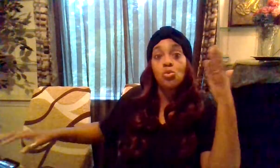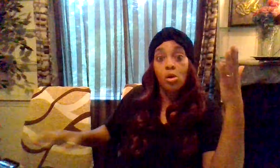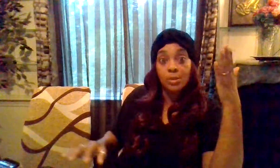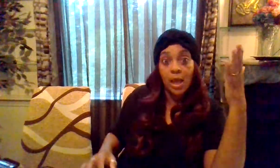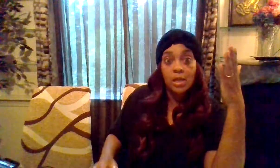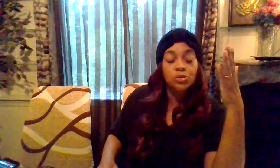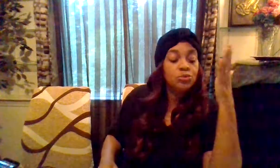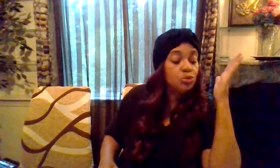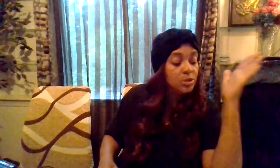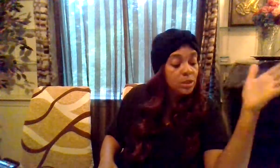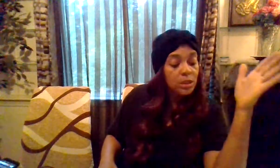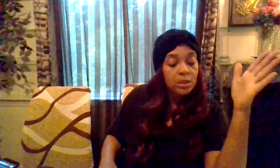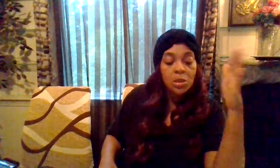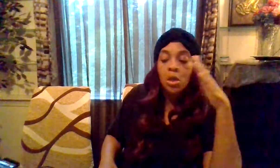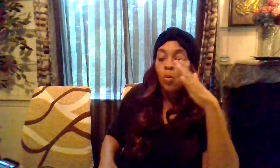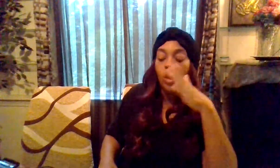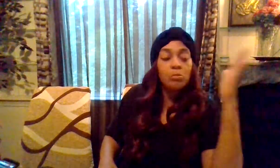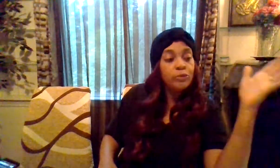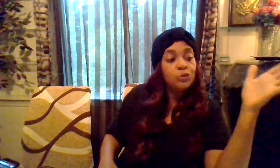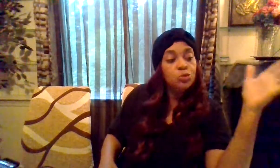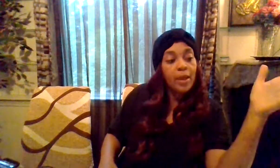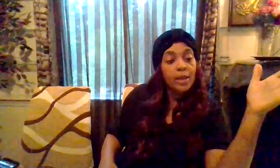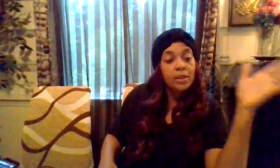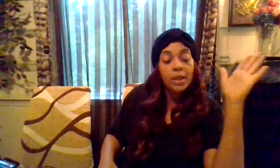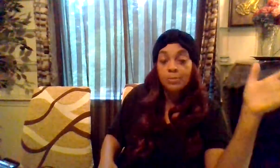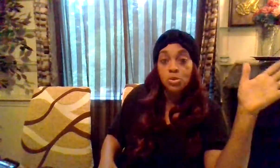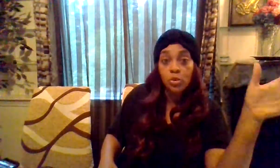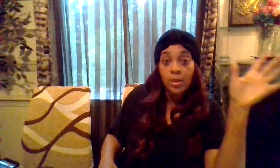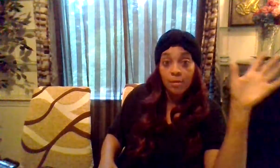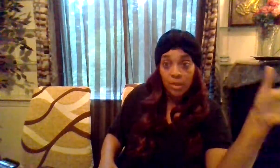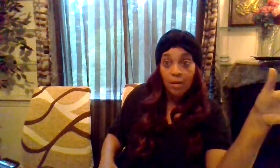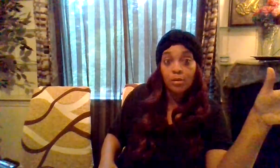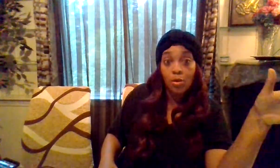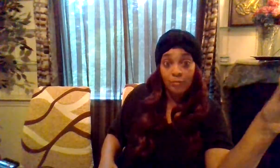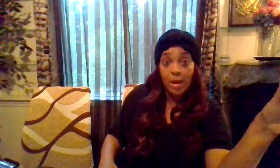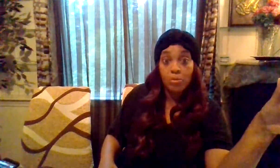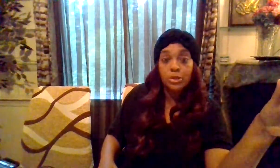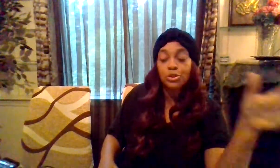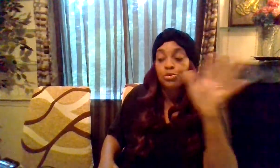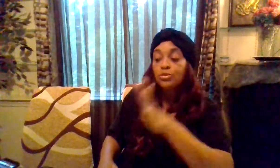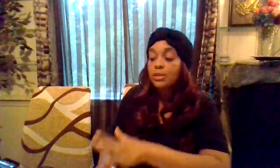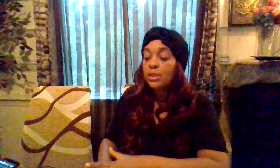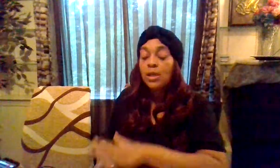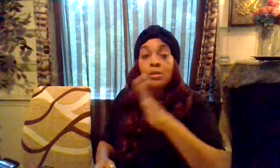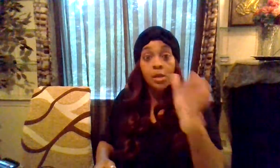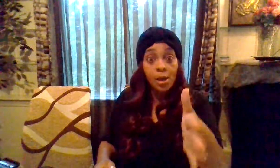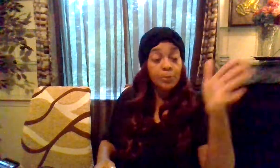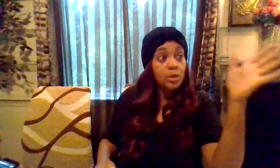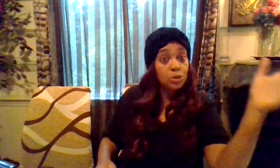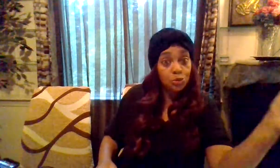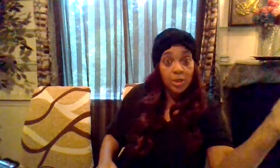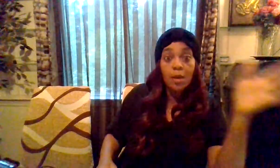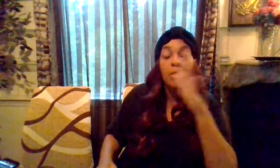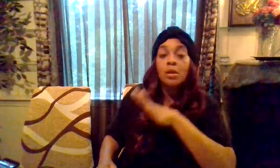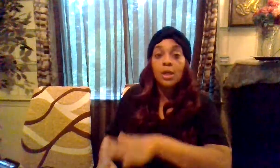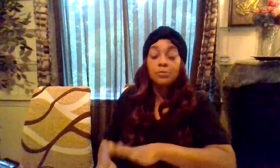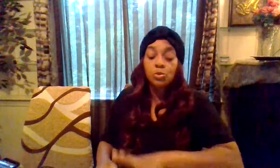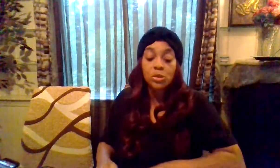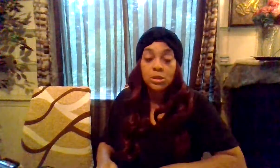normalize you you've seen what moves you made that kept you in that that low vibration you see the company that you kept kept you in a